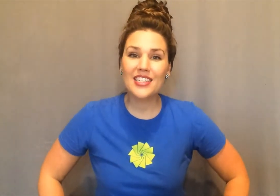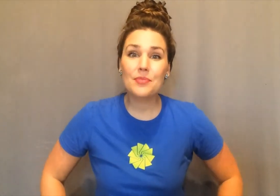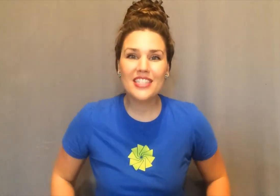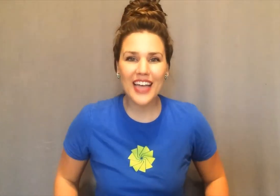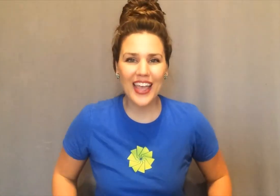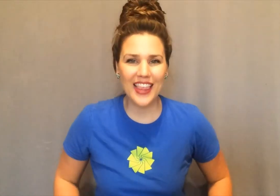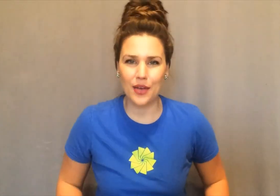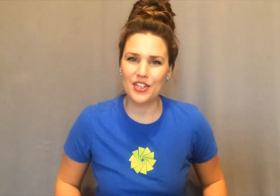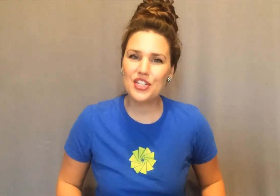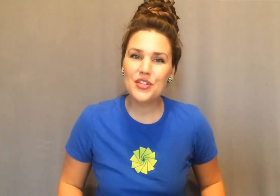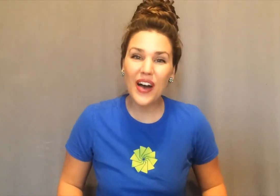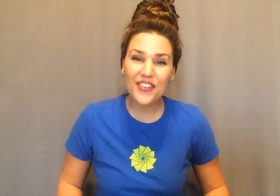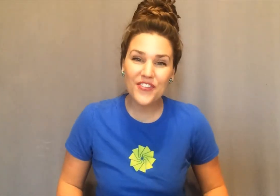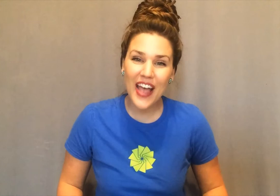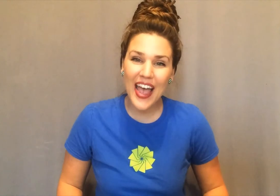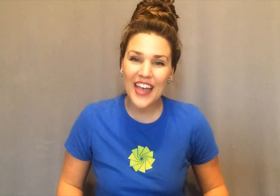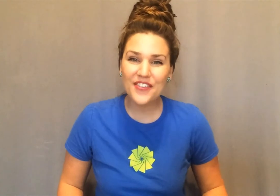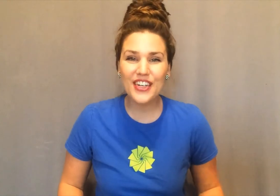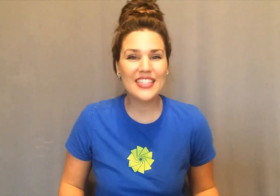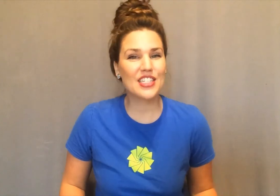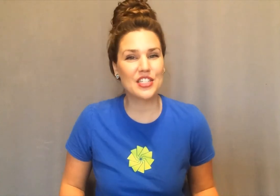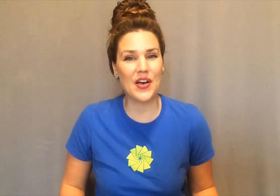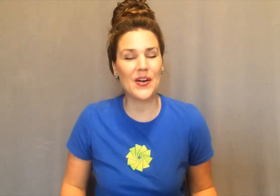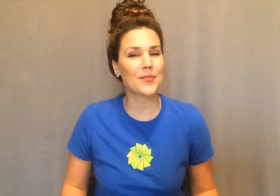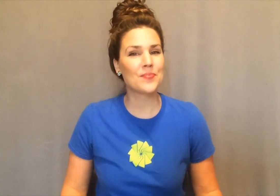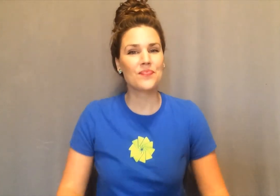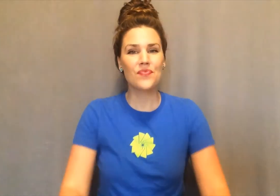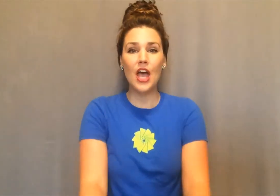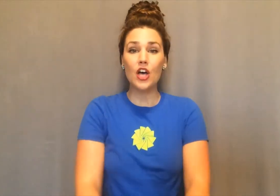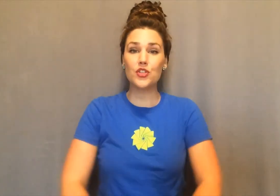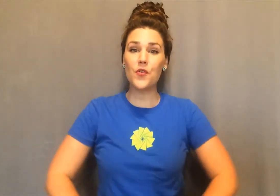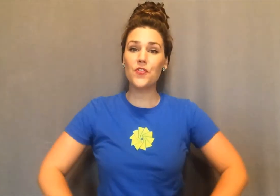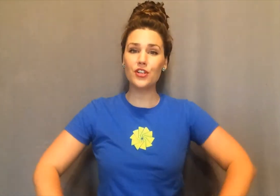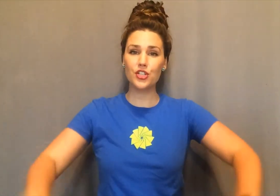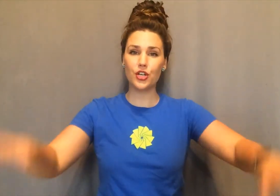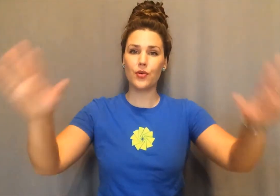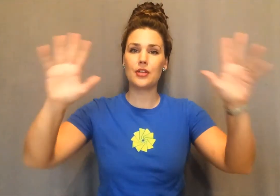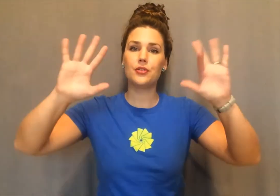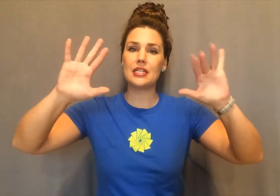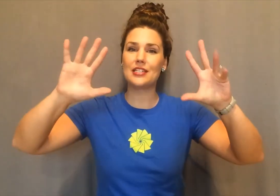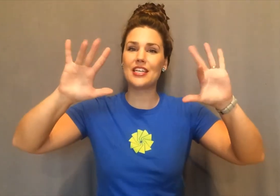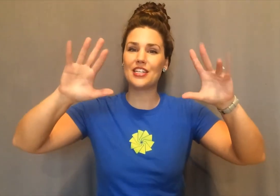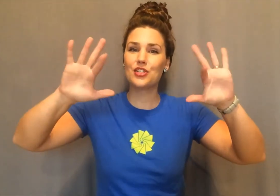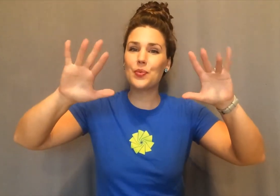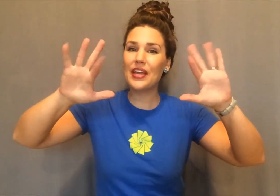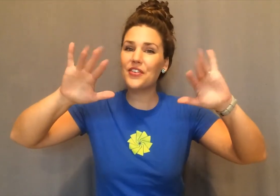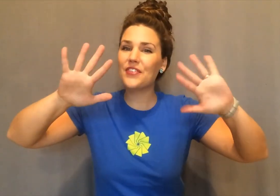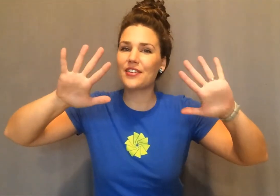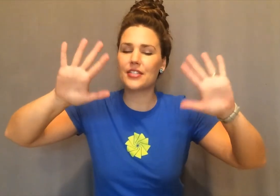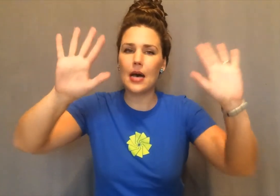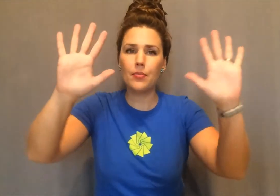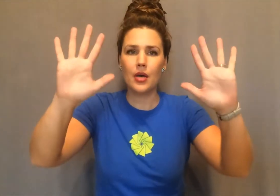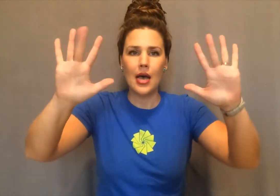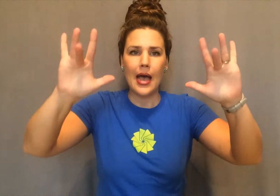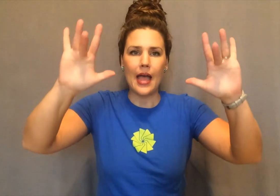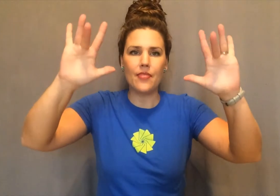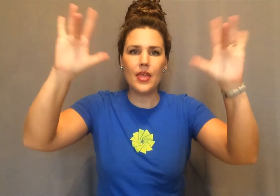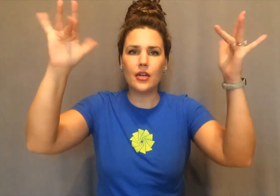some sign language to our favorite song. So first you're going to need to get your twinkle fingers up, and then